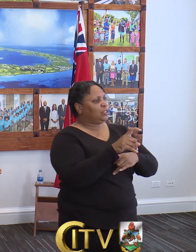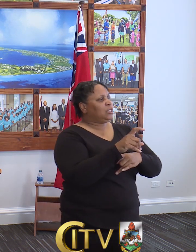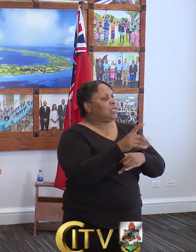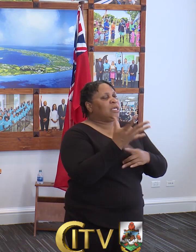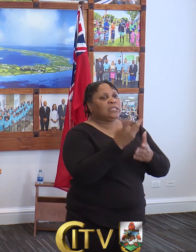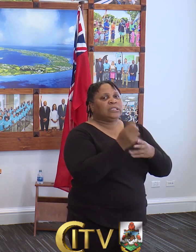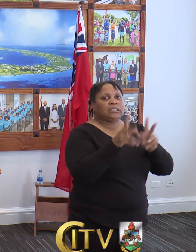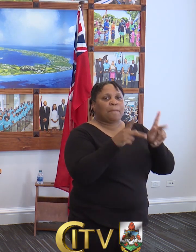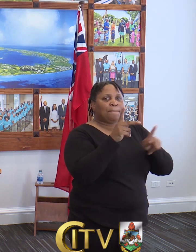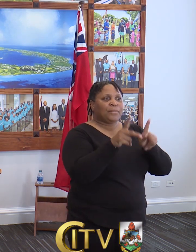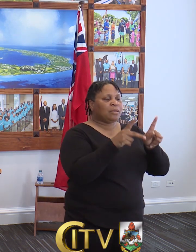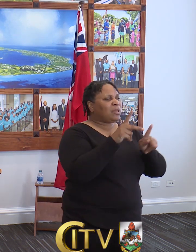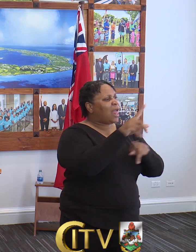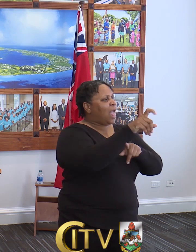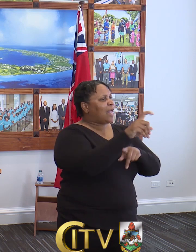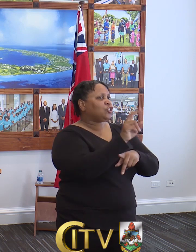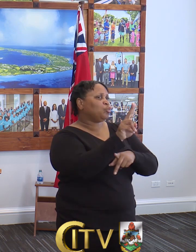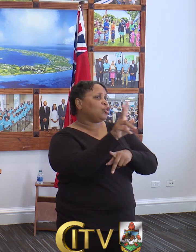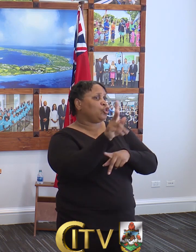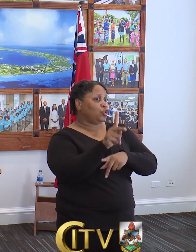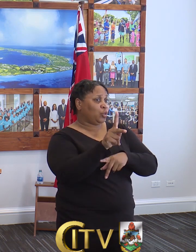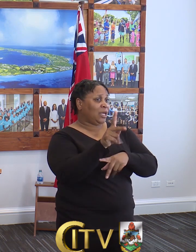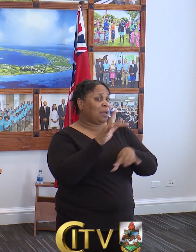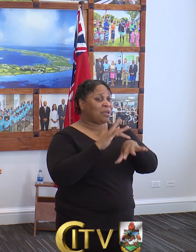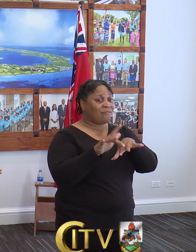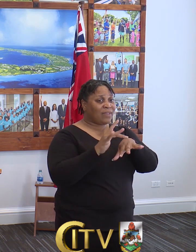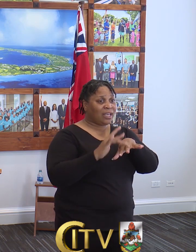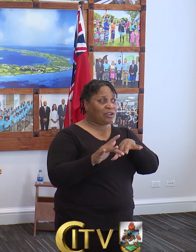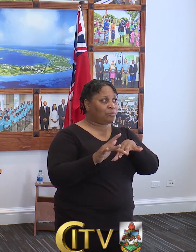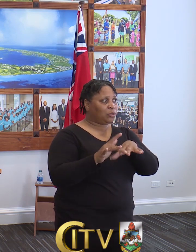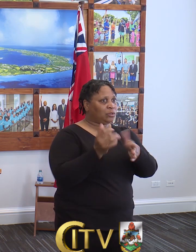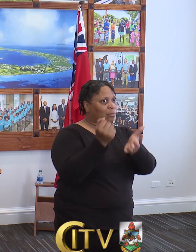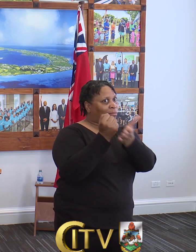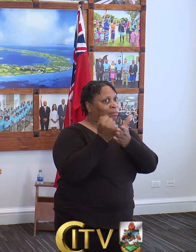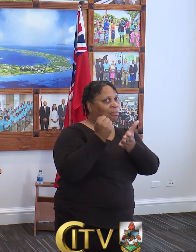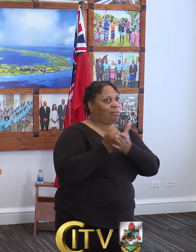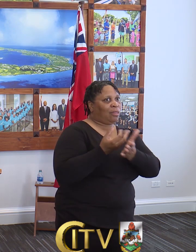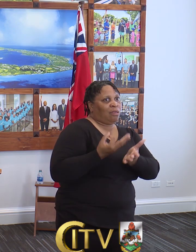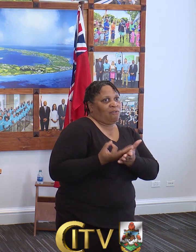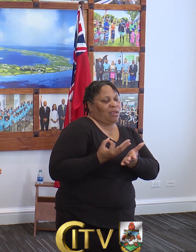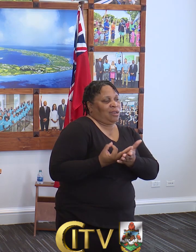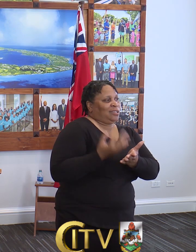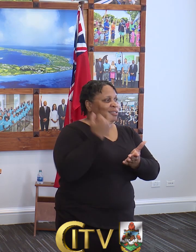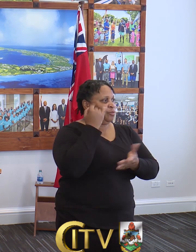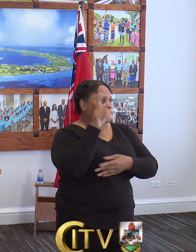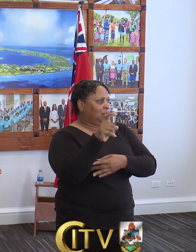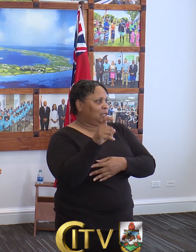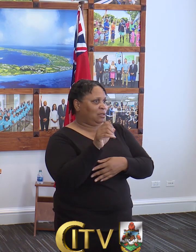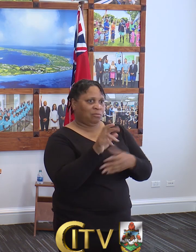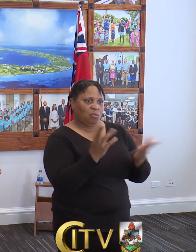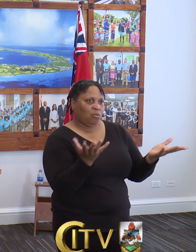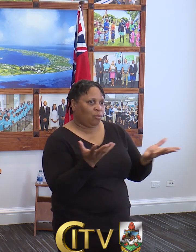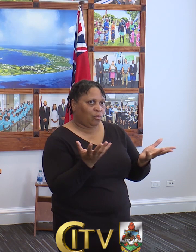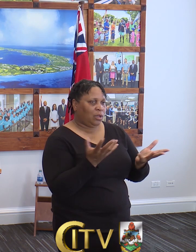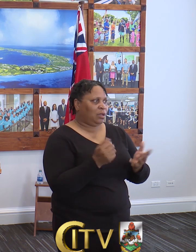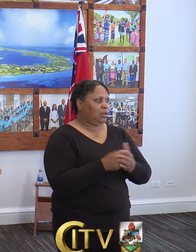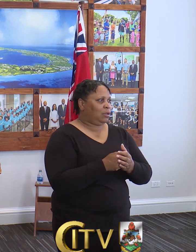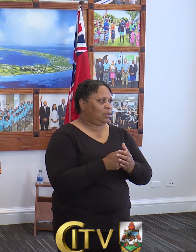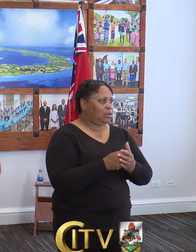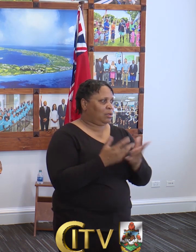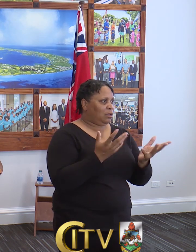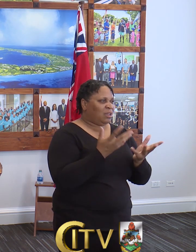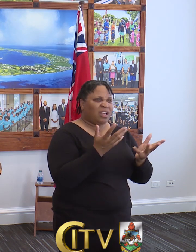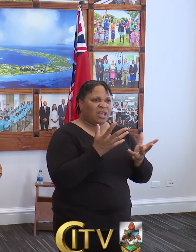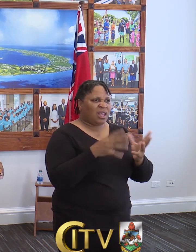So folks have asked us, will the UK be available to bail us out if we need them, and if so? Bail us out